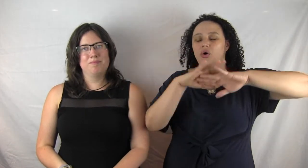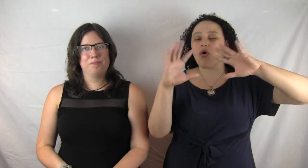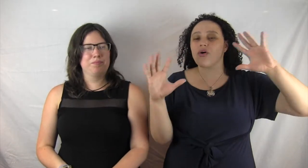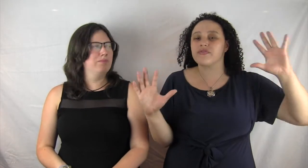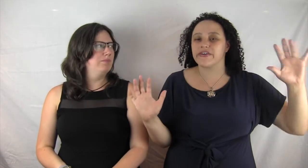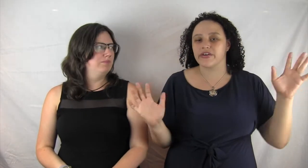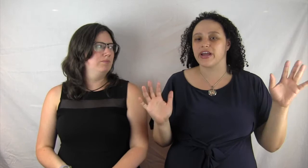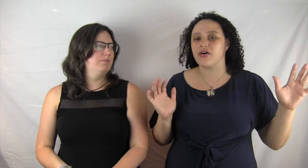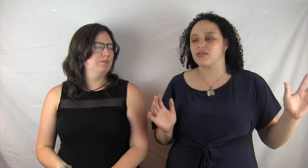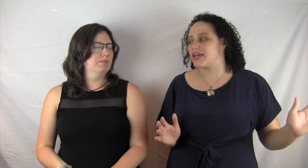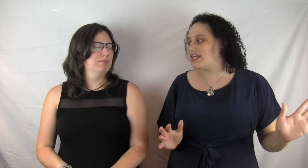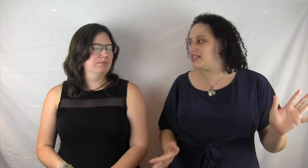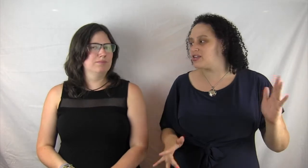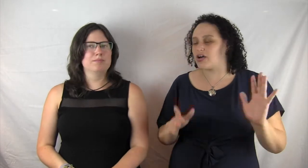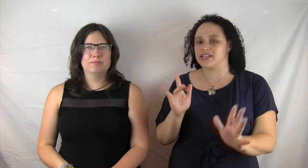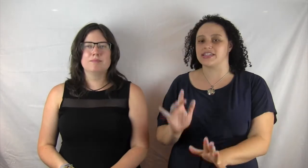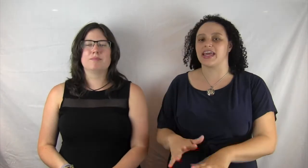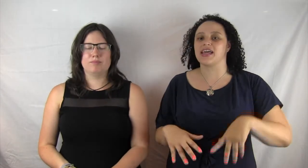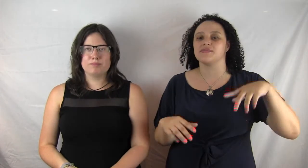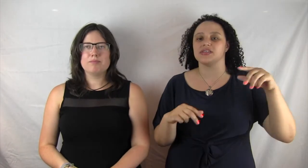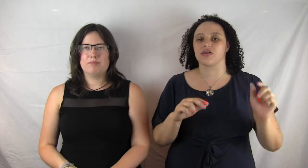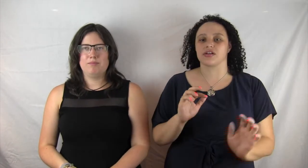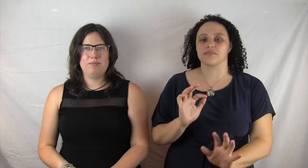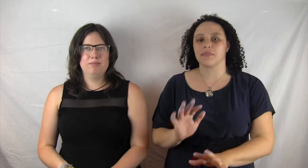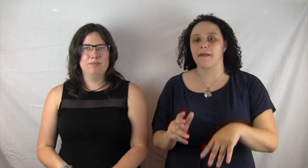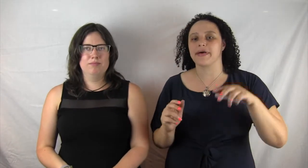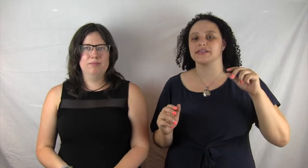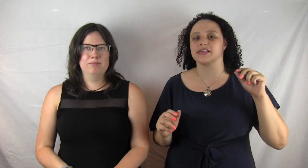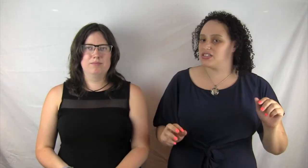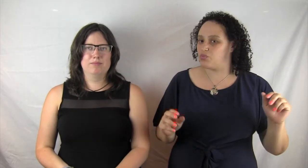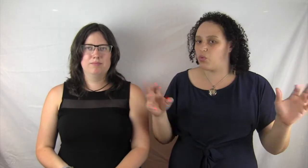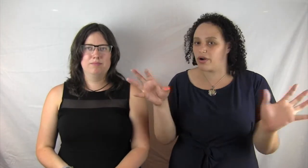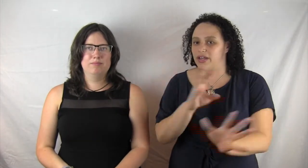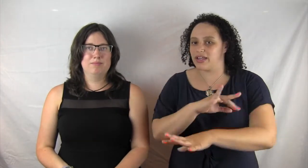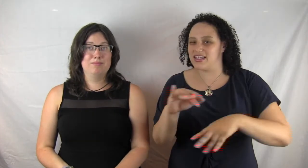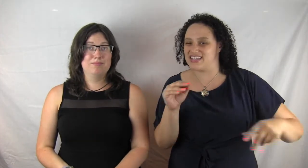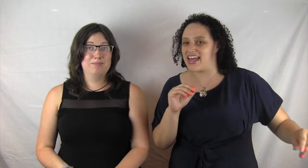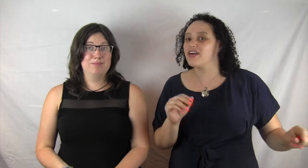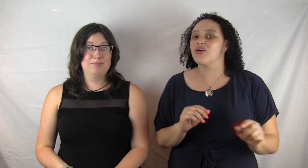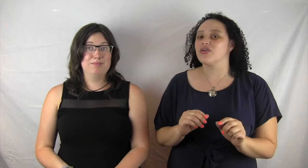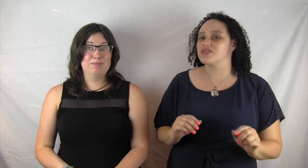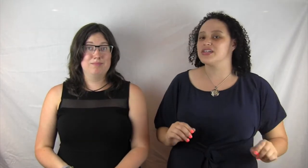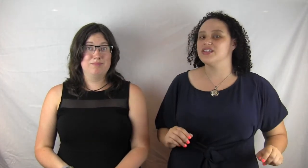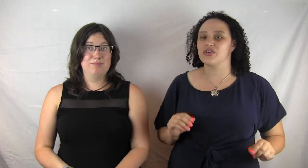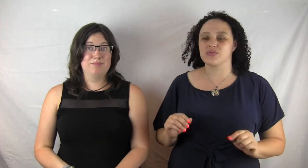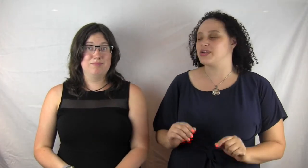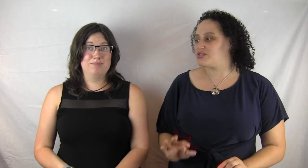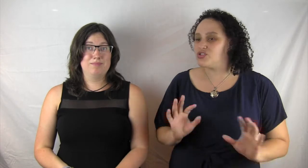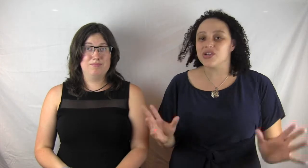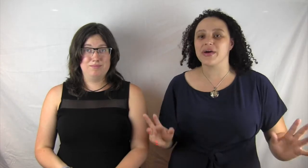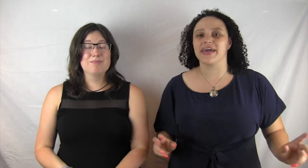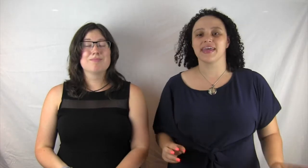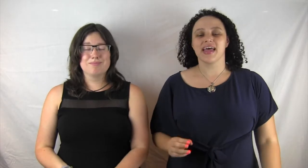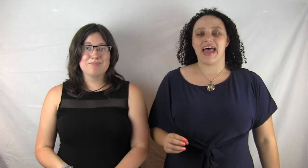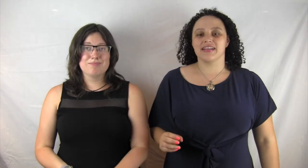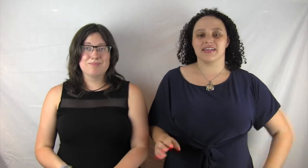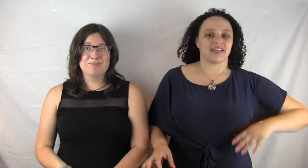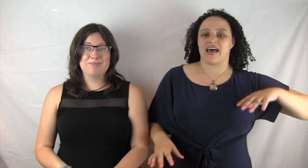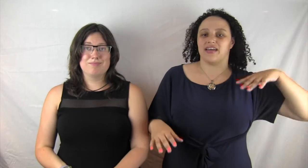all figured out. Like, he's got his games, he's got his puppets, he's working his angles, he knows what he's doing, and he's had